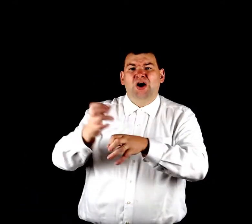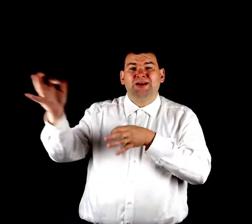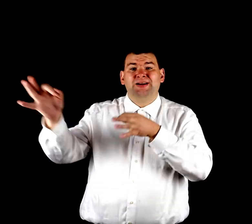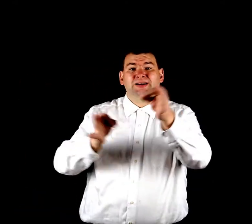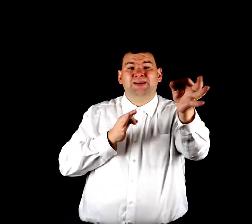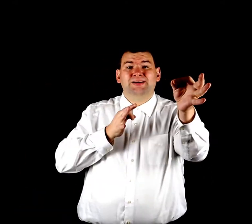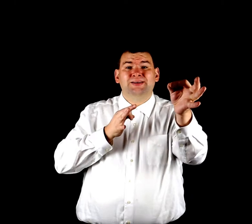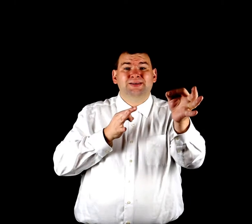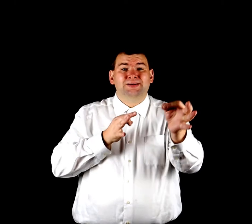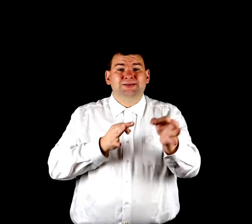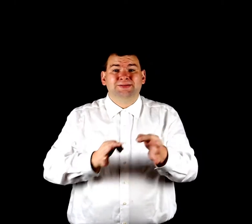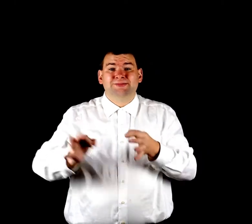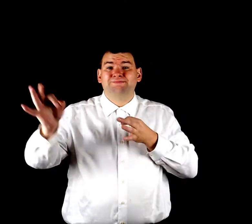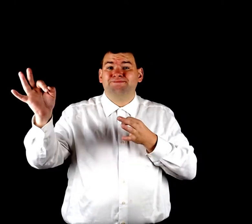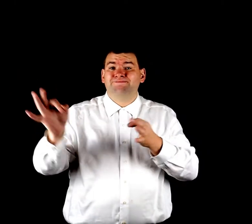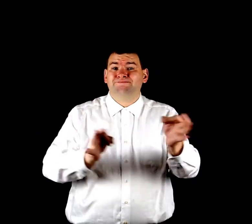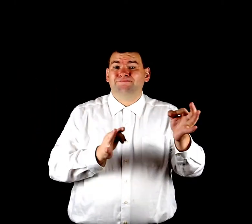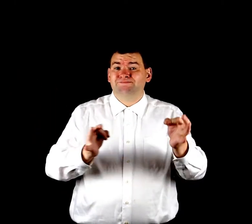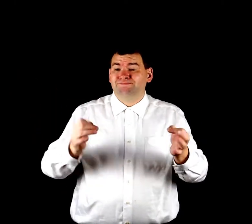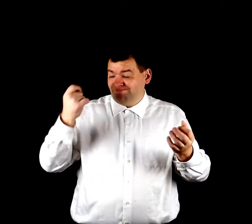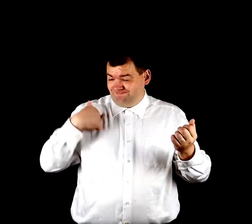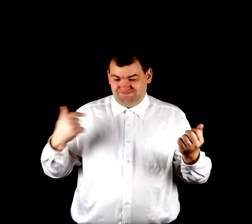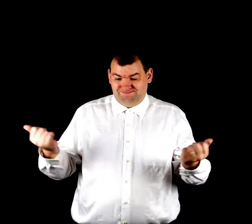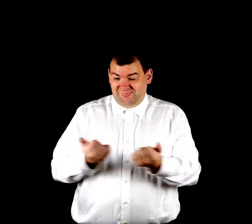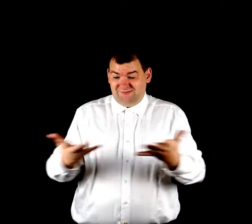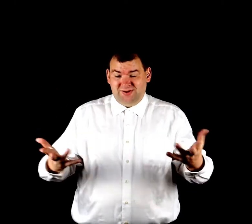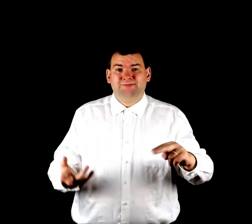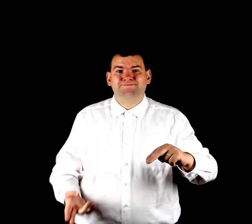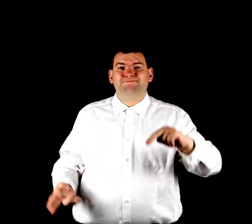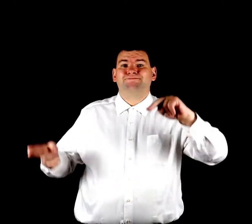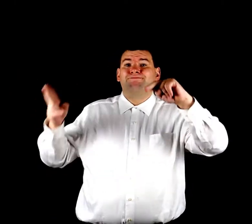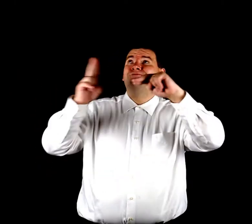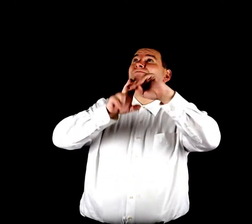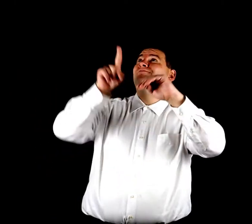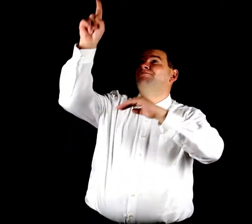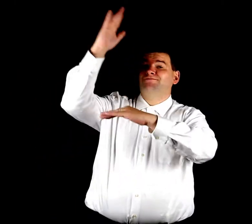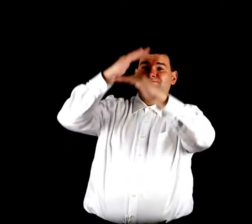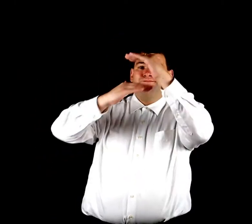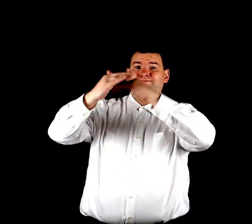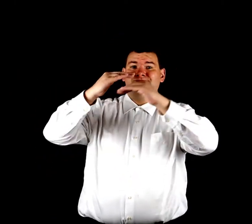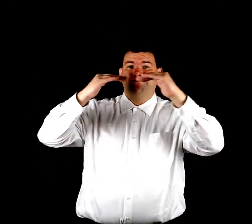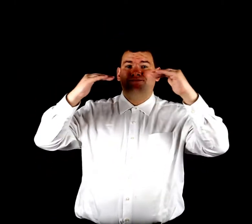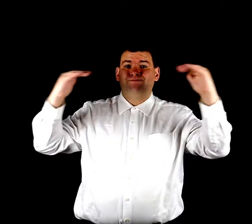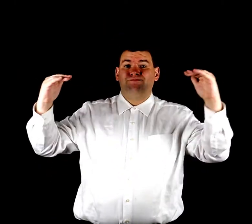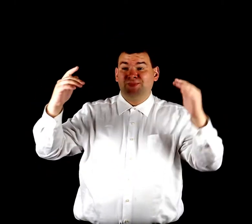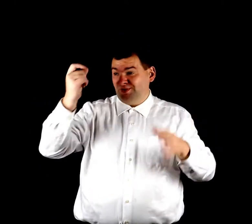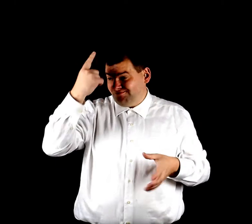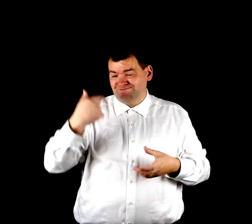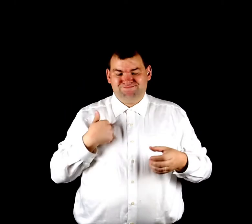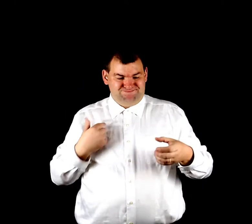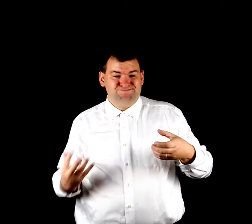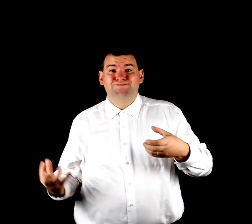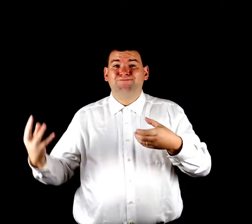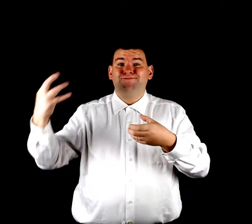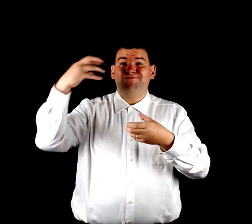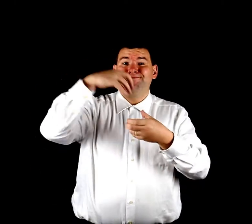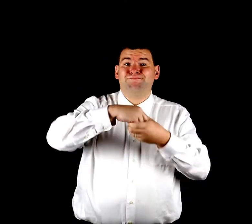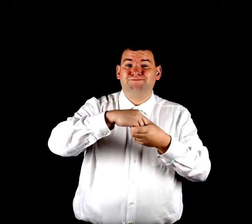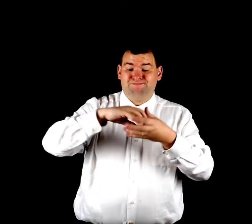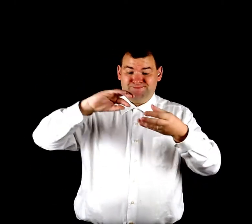easy to explain For we have everything to gain So just count me in